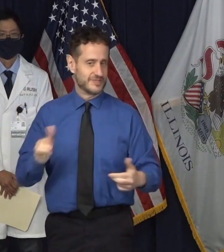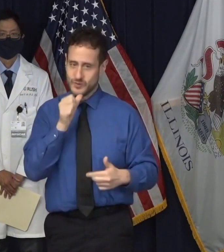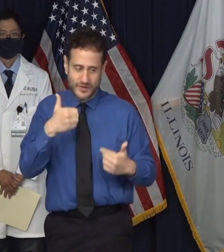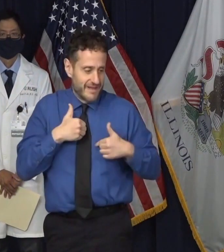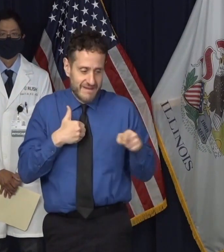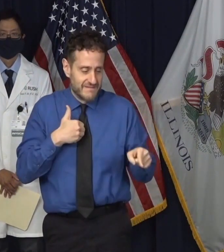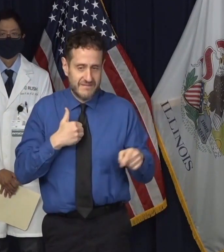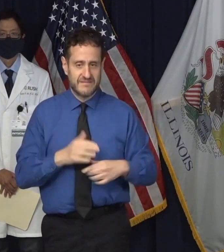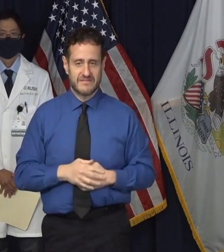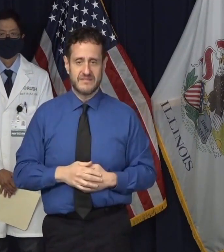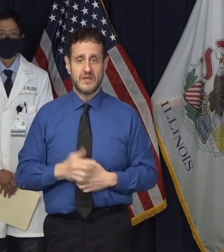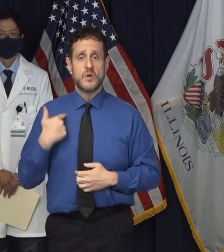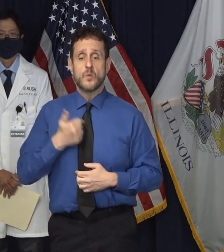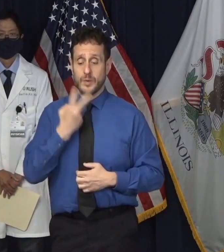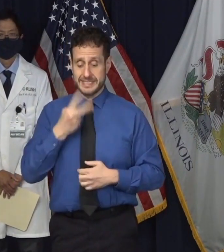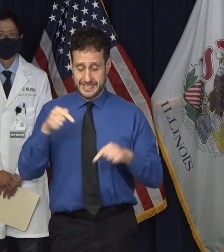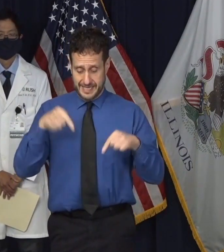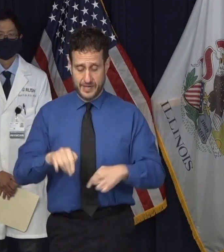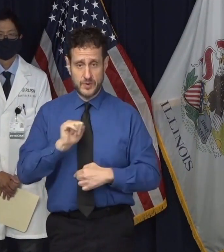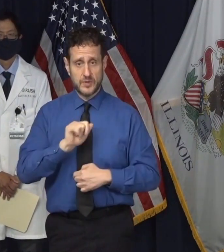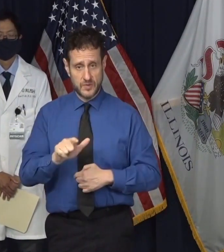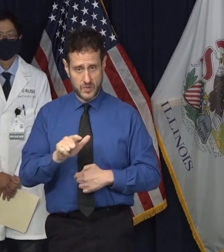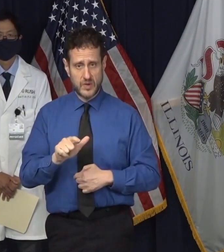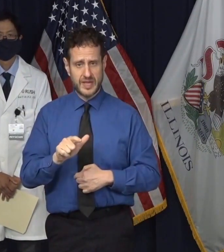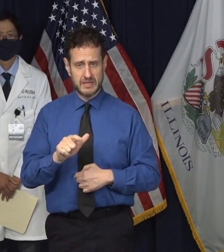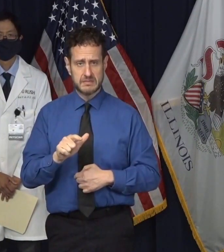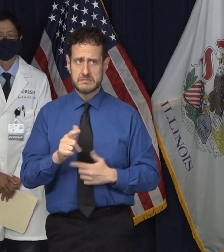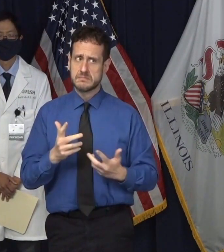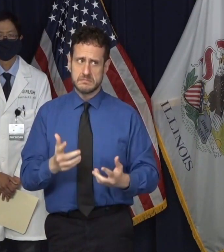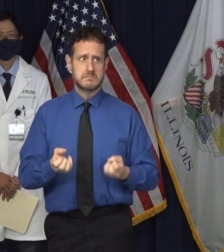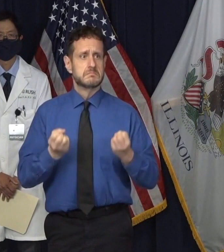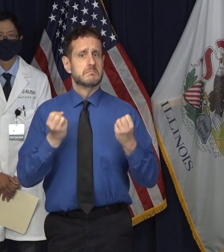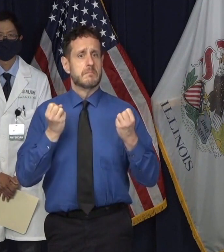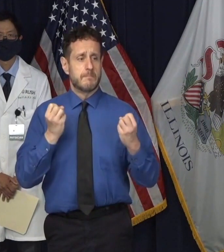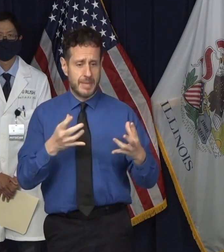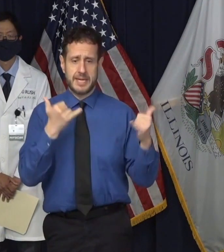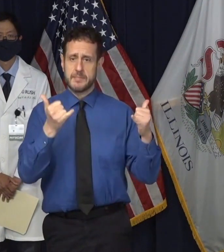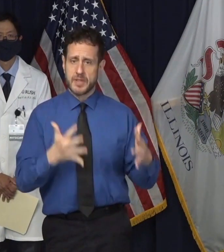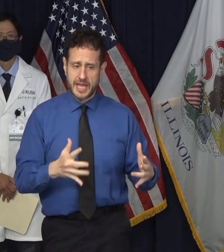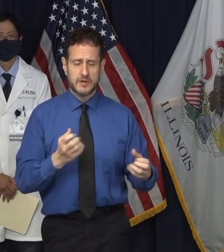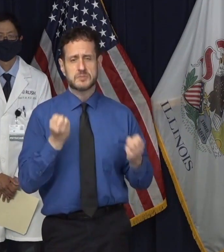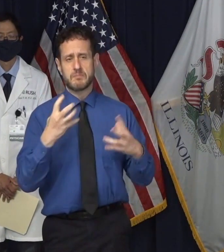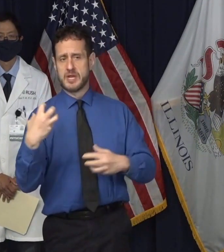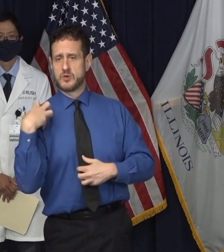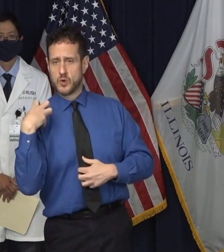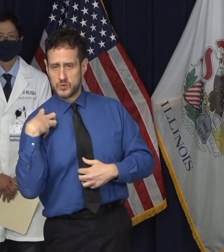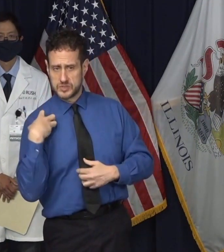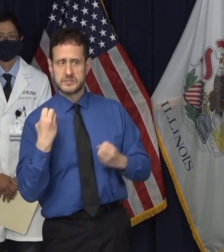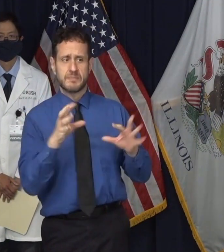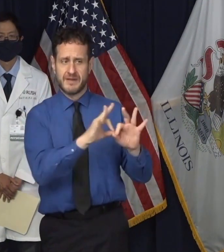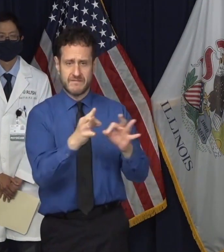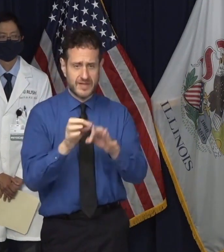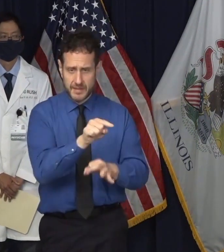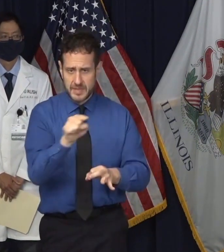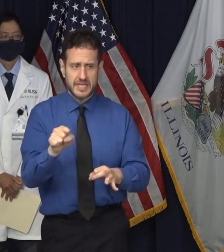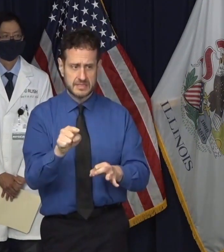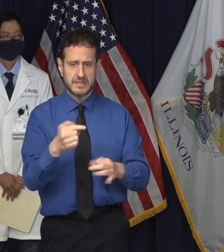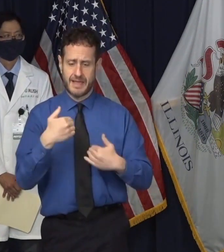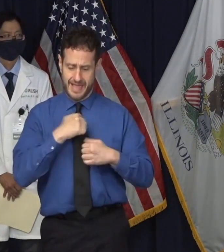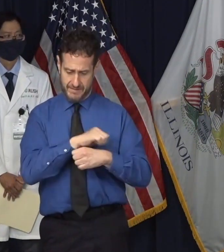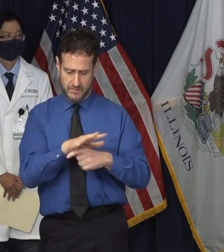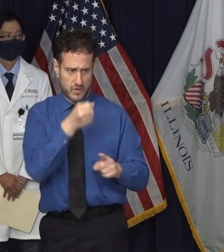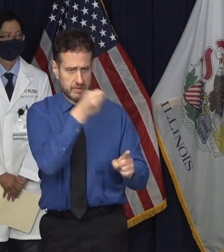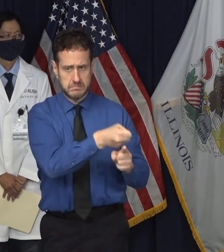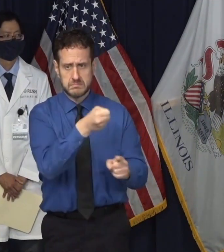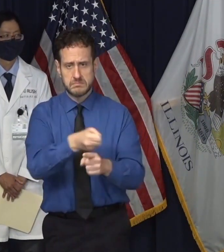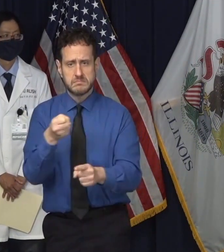We've seen outbreaks here that have infected dozens of players, coaches, and family members, including one